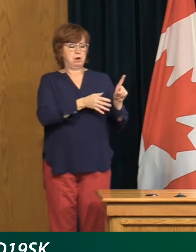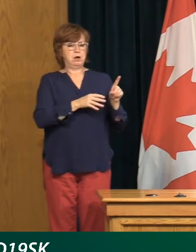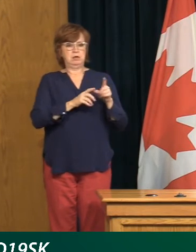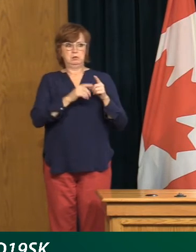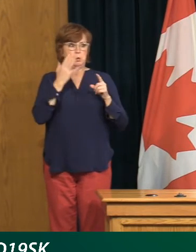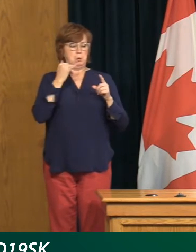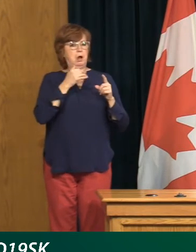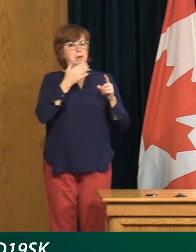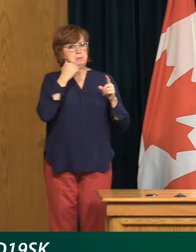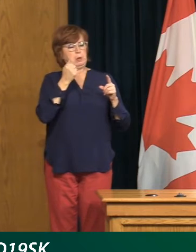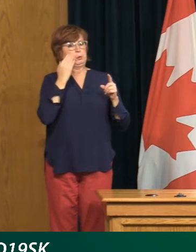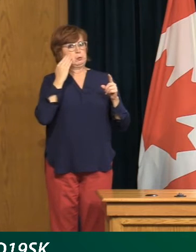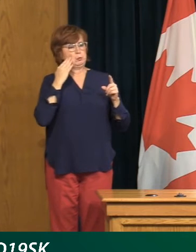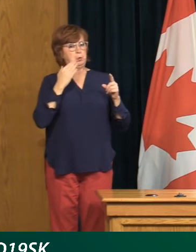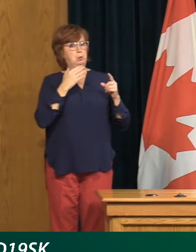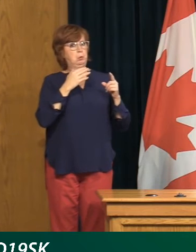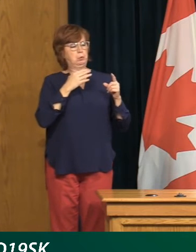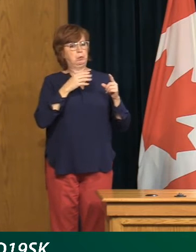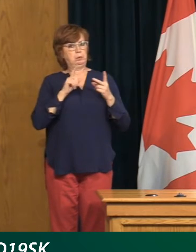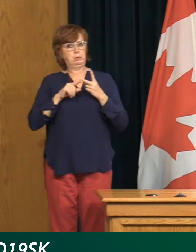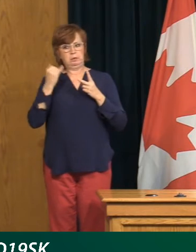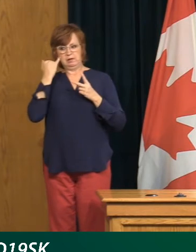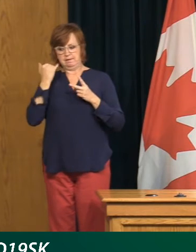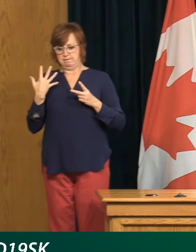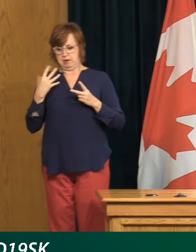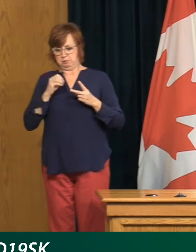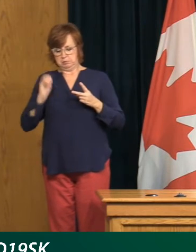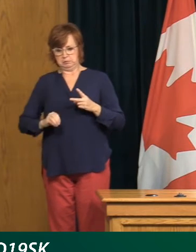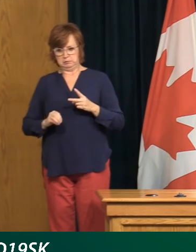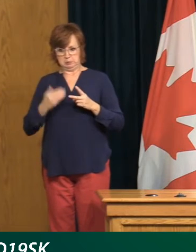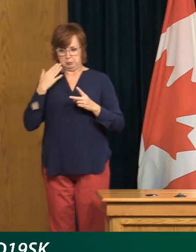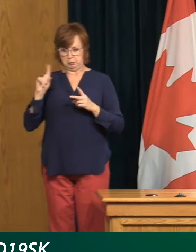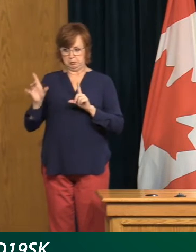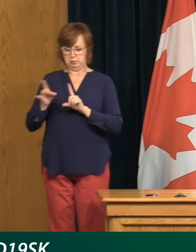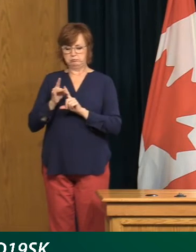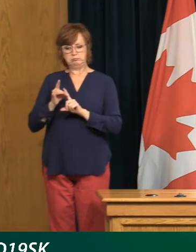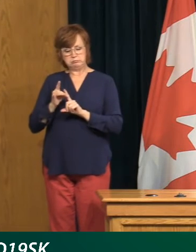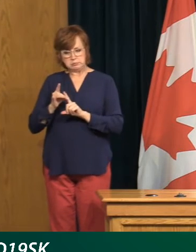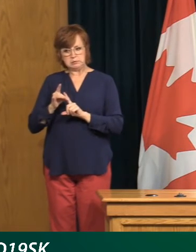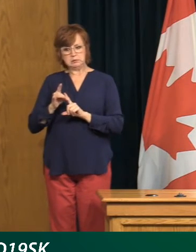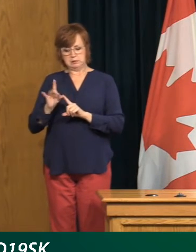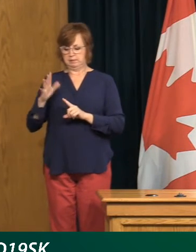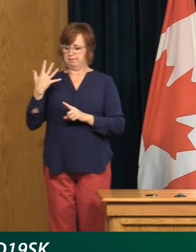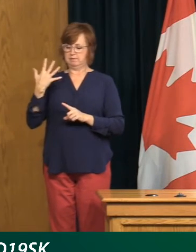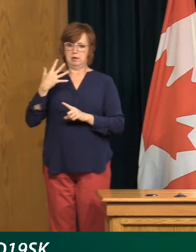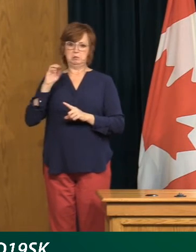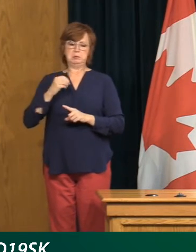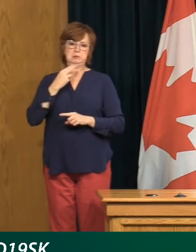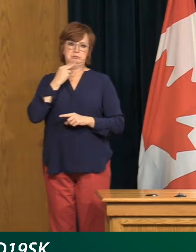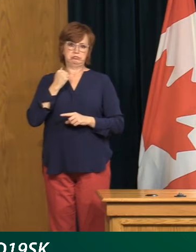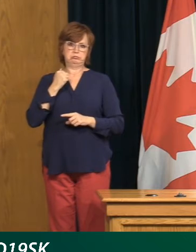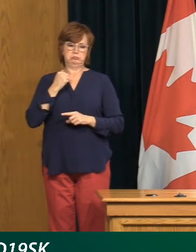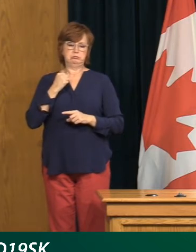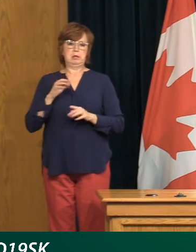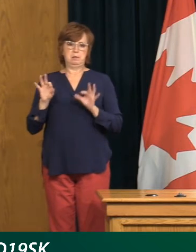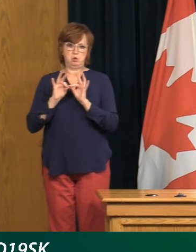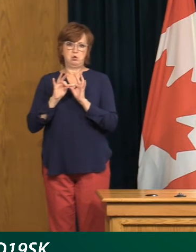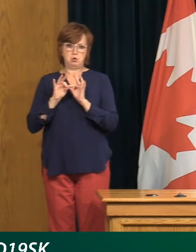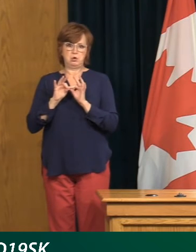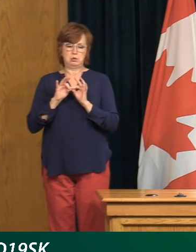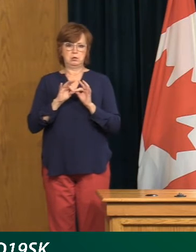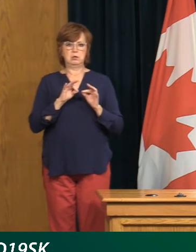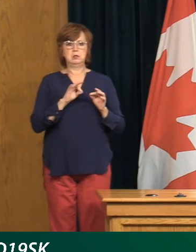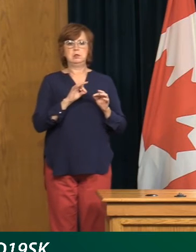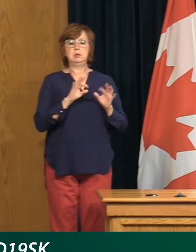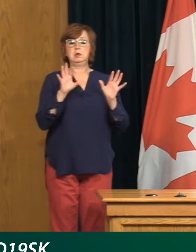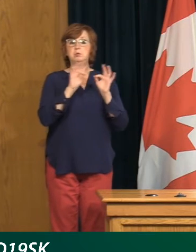whether it's a bar, a gym, or a gathering that happened. So that is very important that we can identify sources